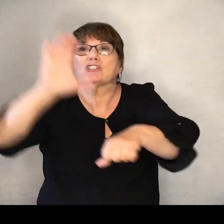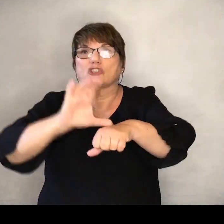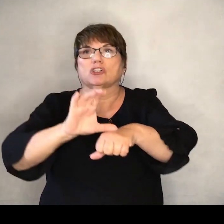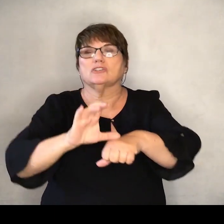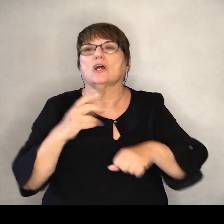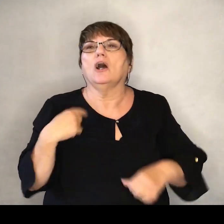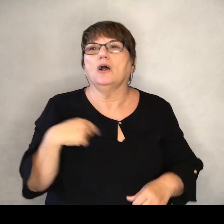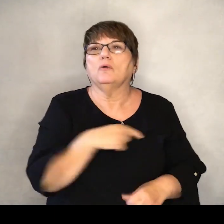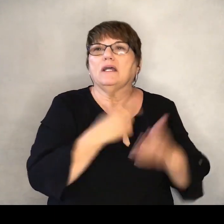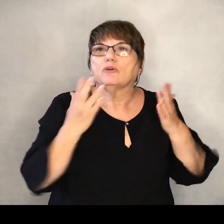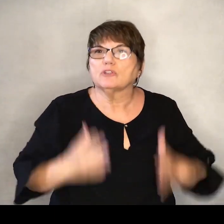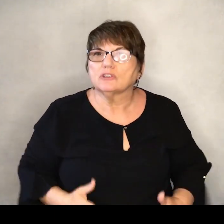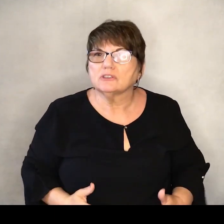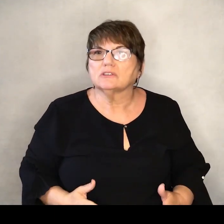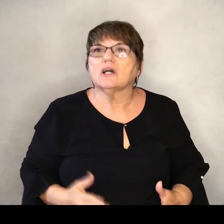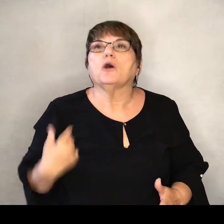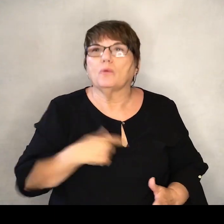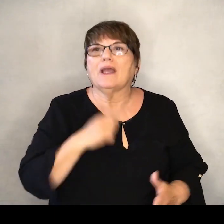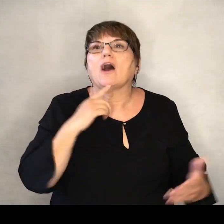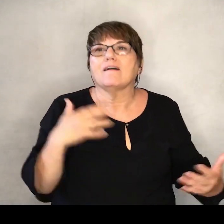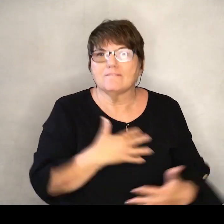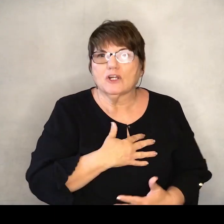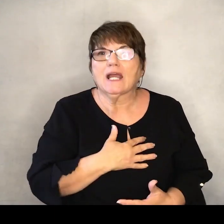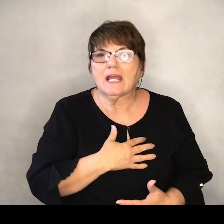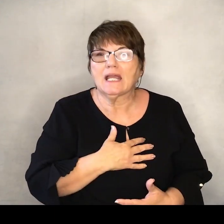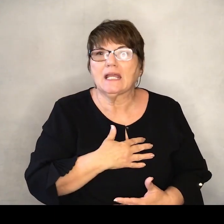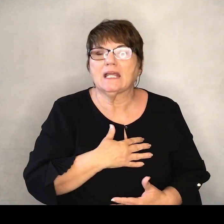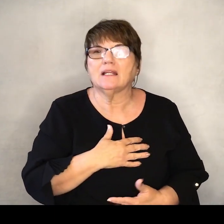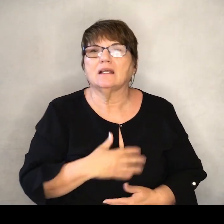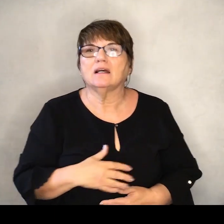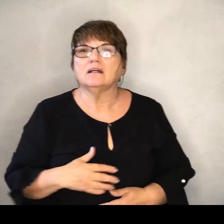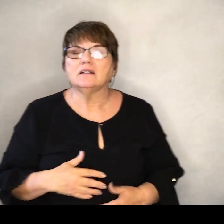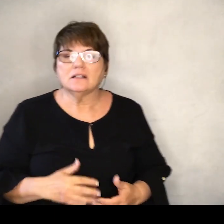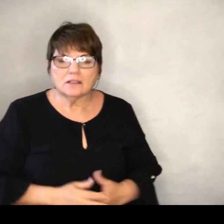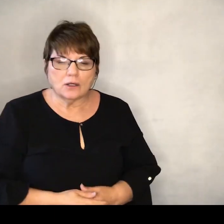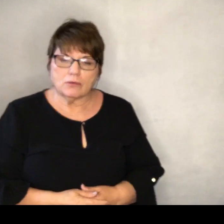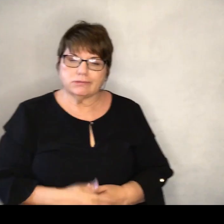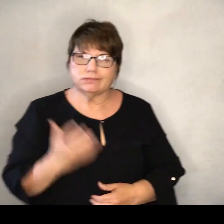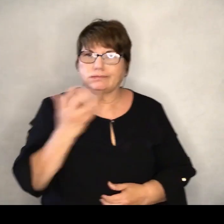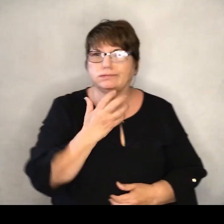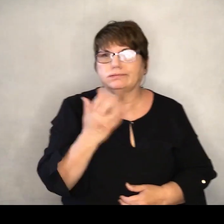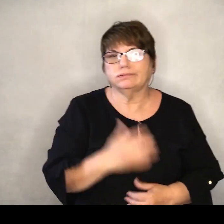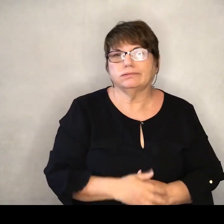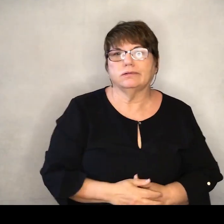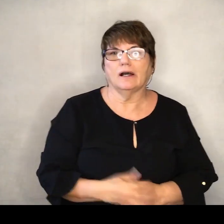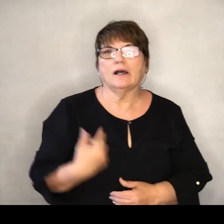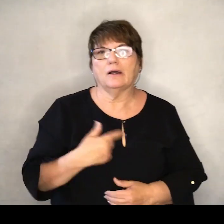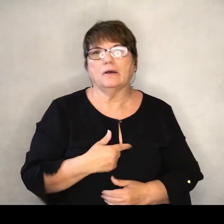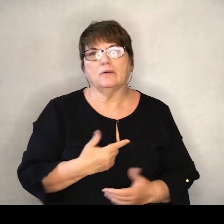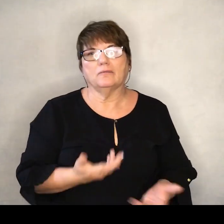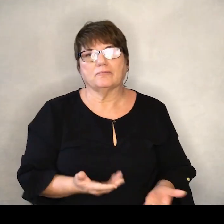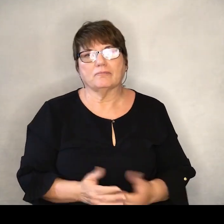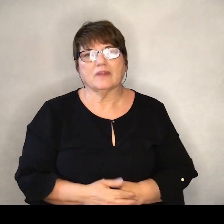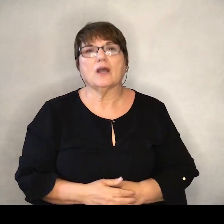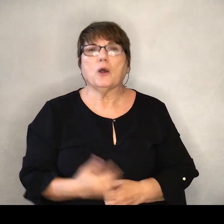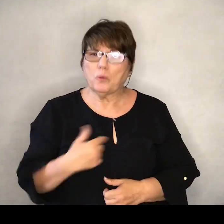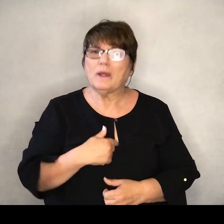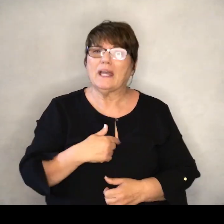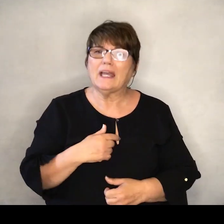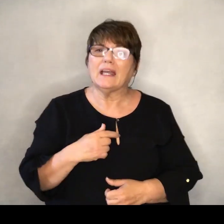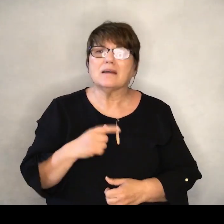definitely afraid. And it is at the expense of becoming Christ's ambassadors.